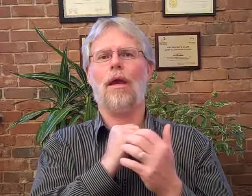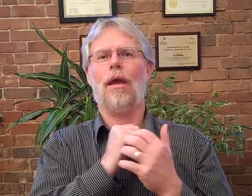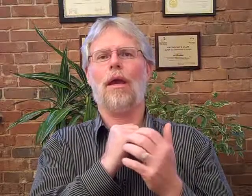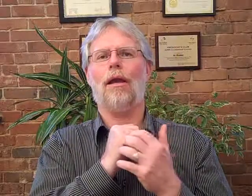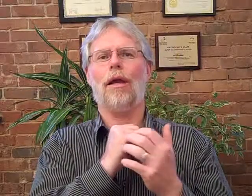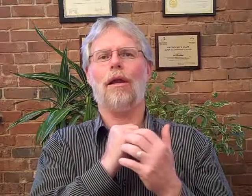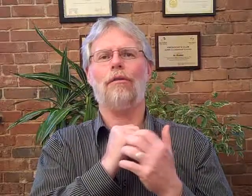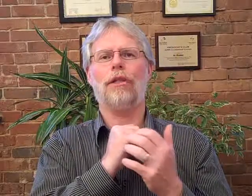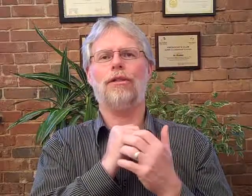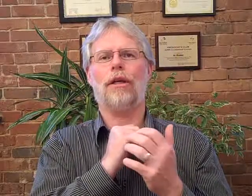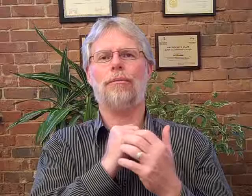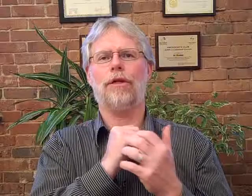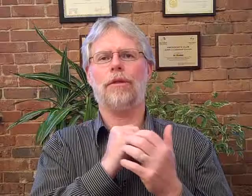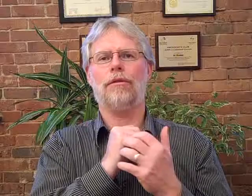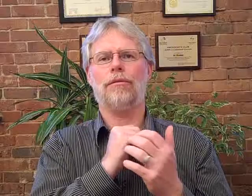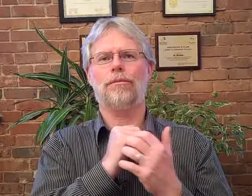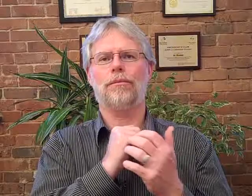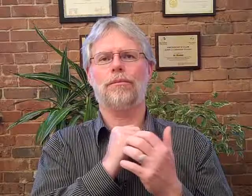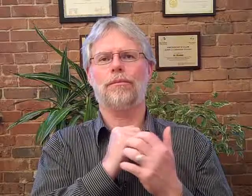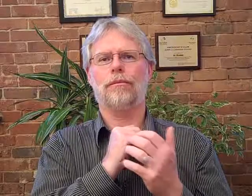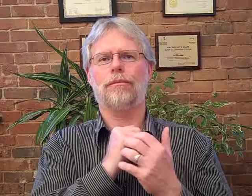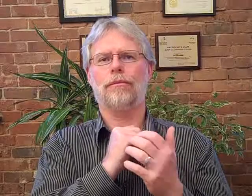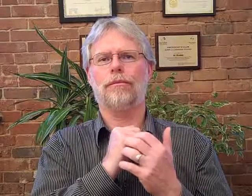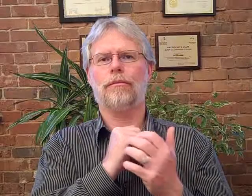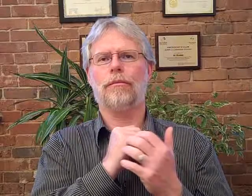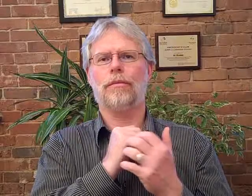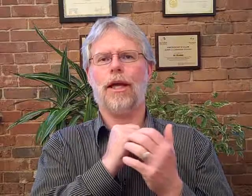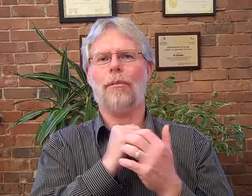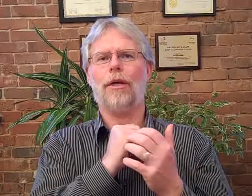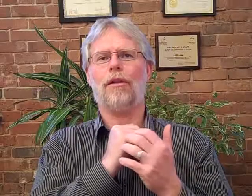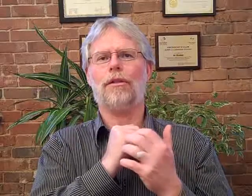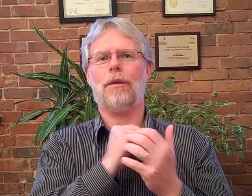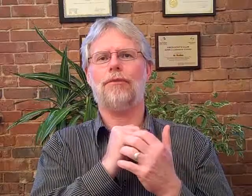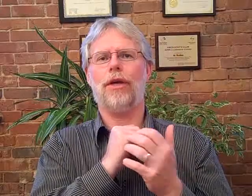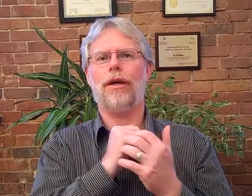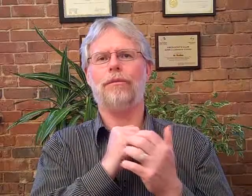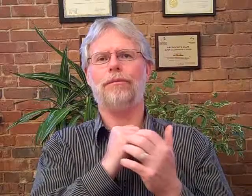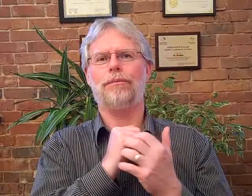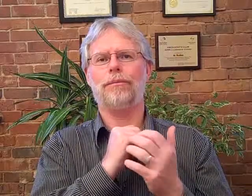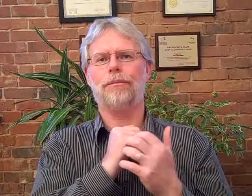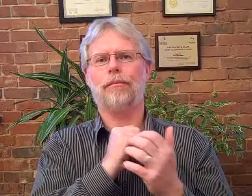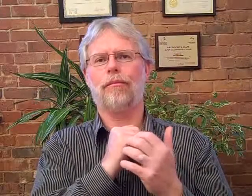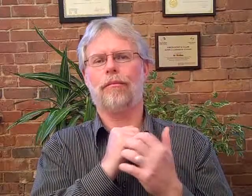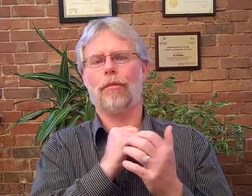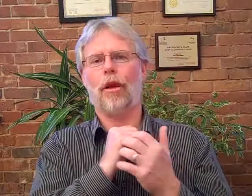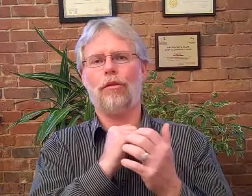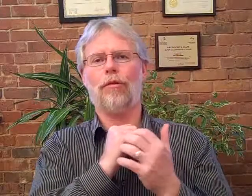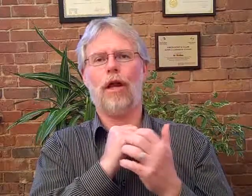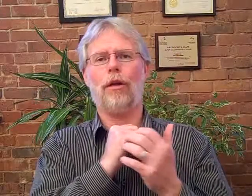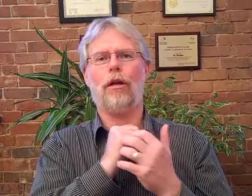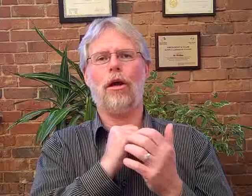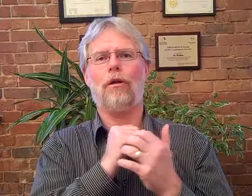and i love and accept myself tapping on the top of the head are you following along